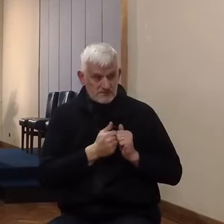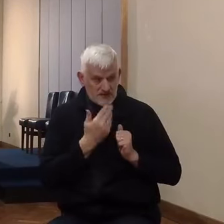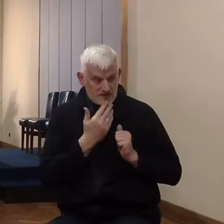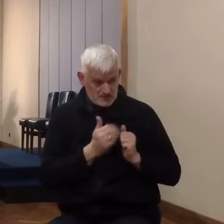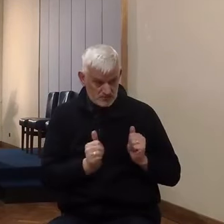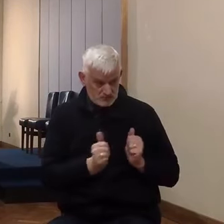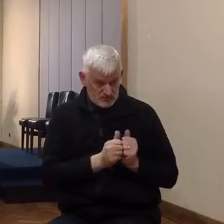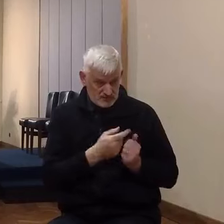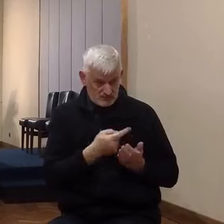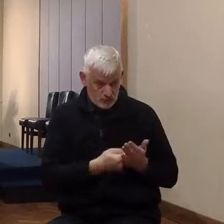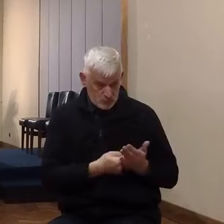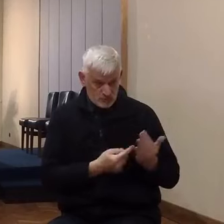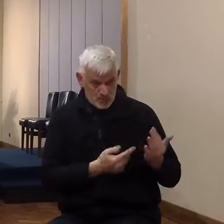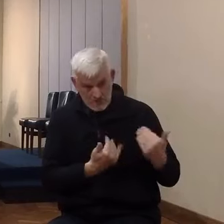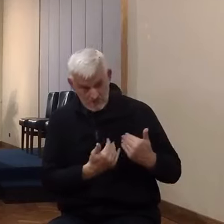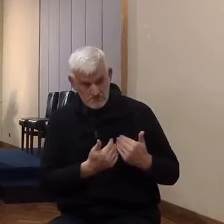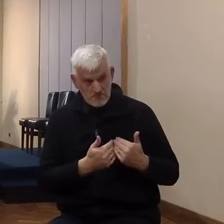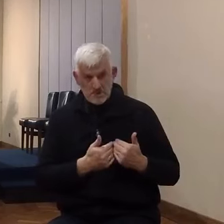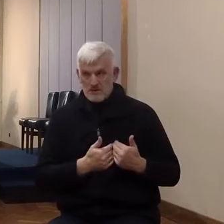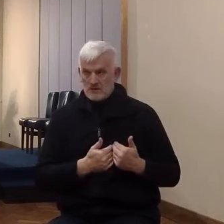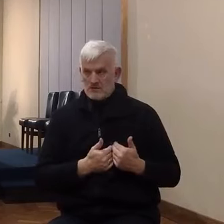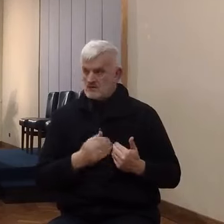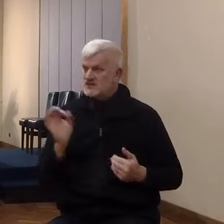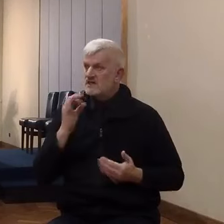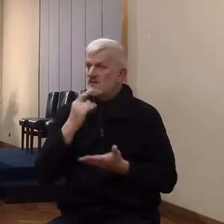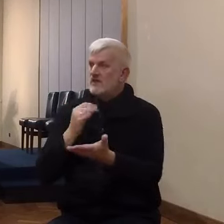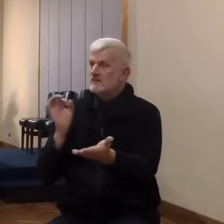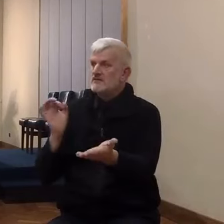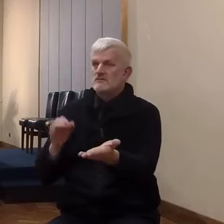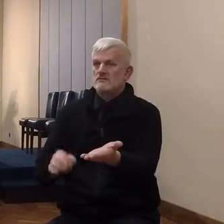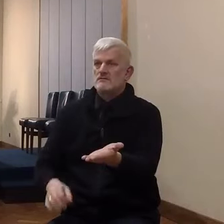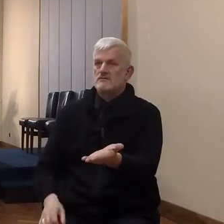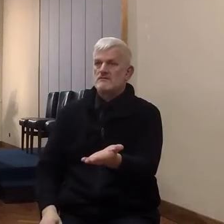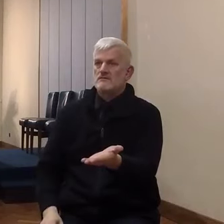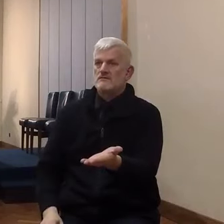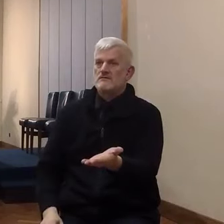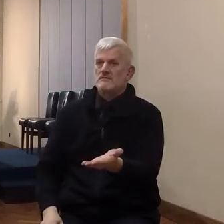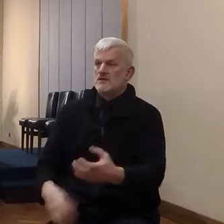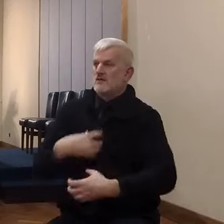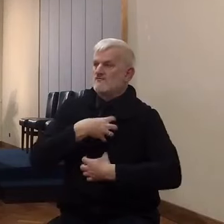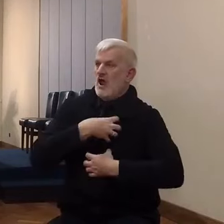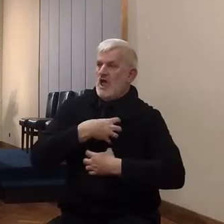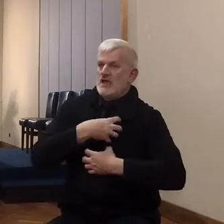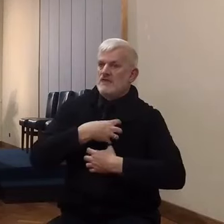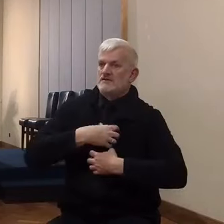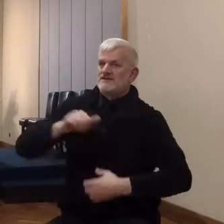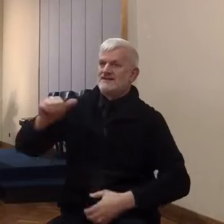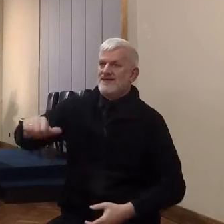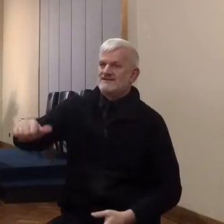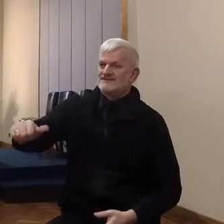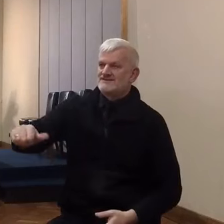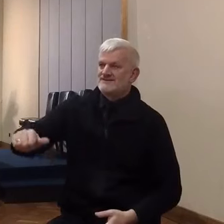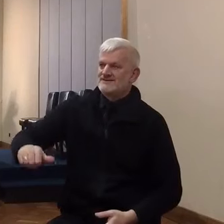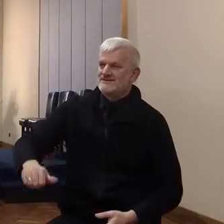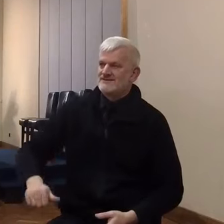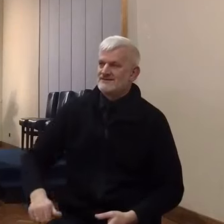even though they were terrified, even though they believed that the God of Israel